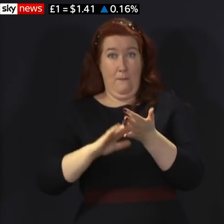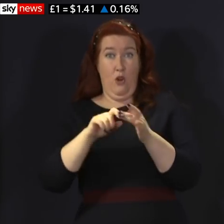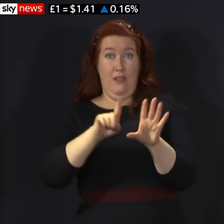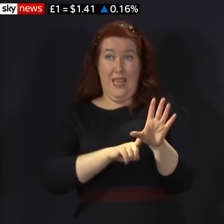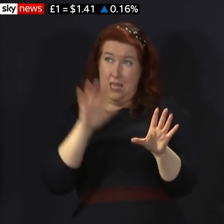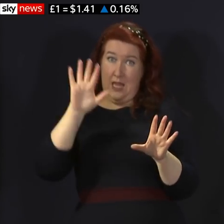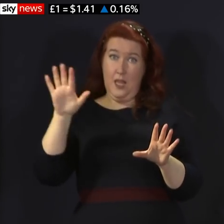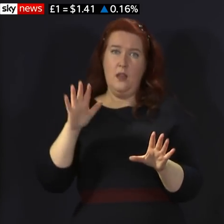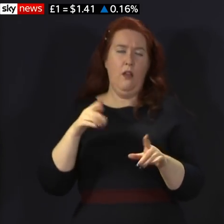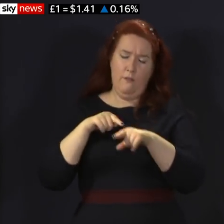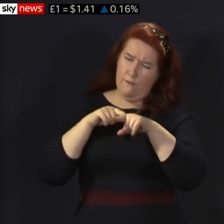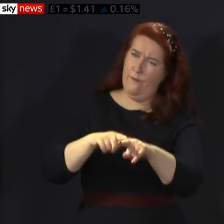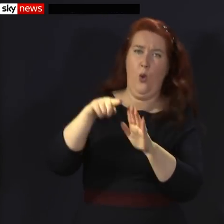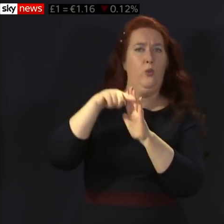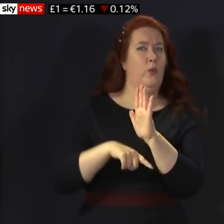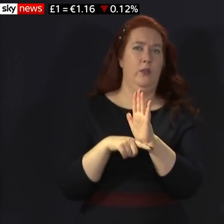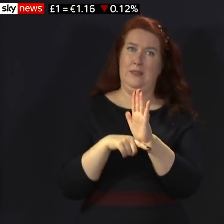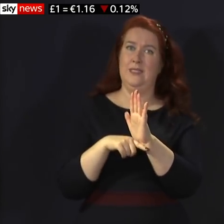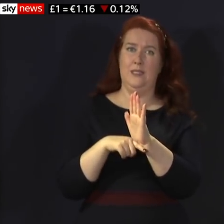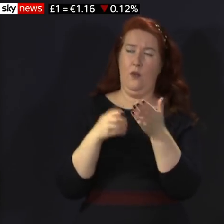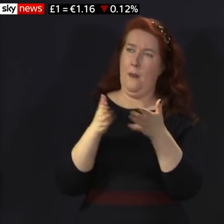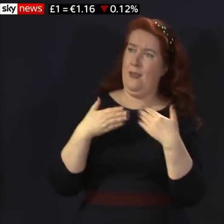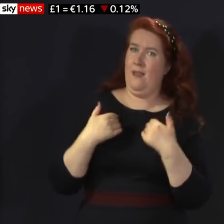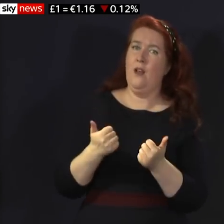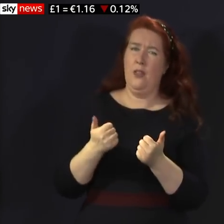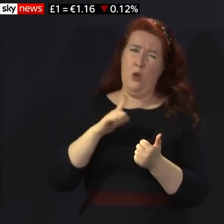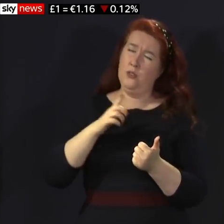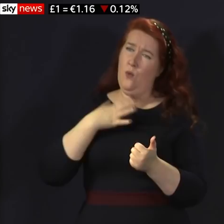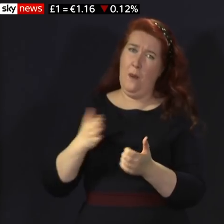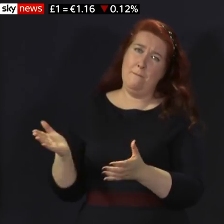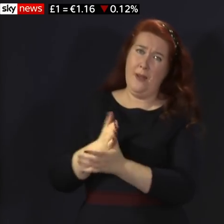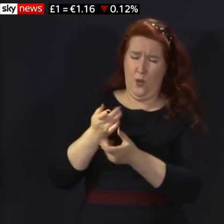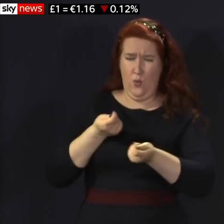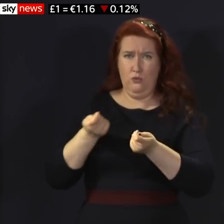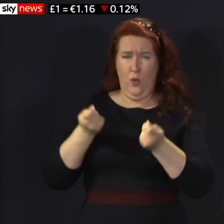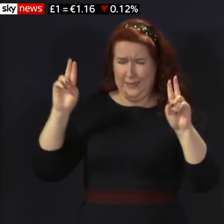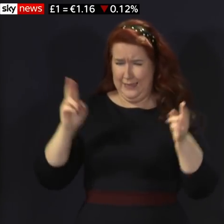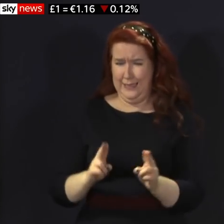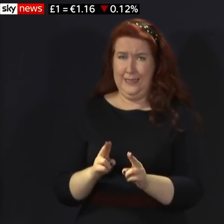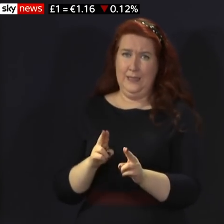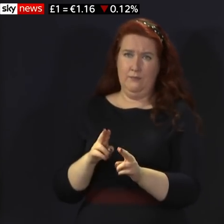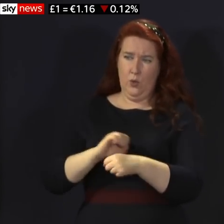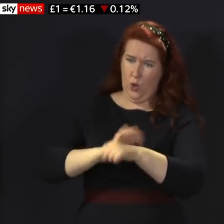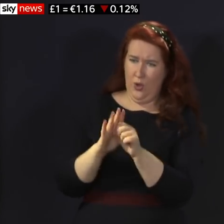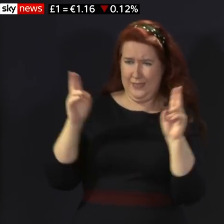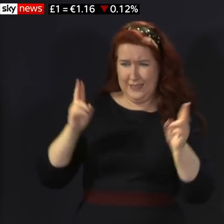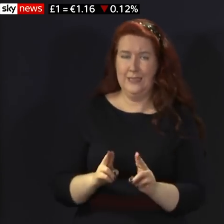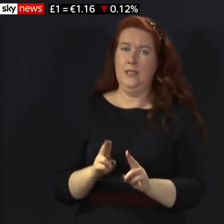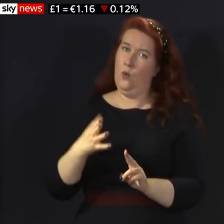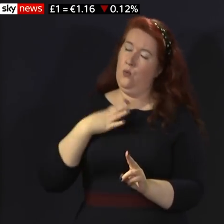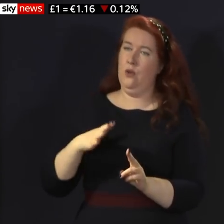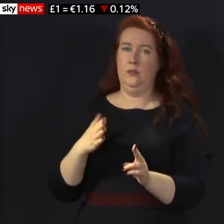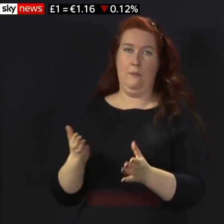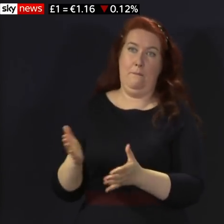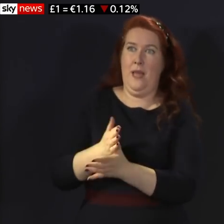all of the public health advice so that we can get the situation back under control just as quickly as possible, and then allow Moray to get back